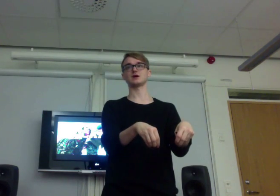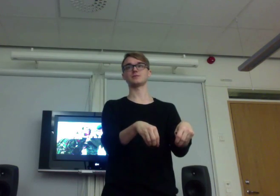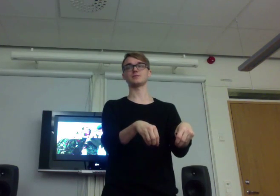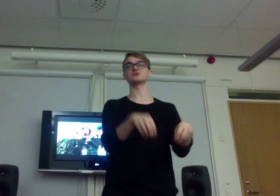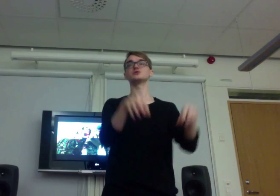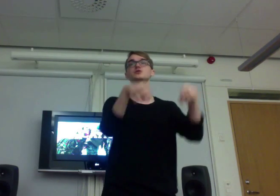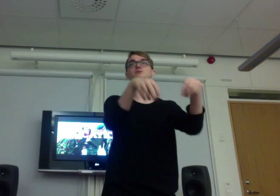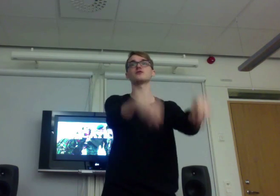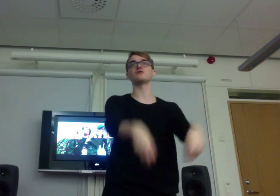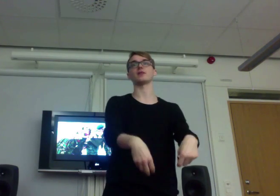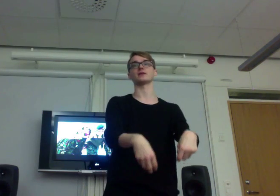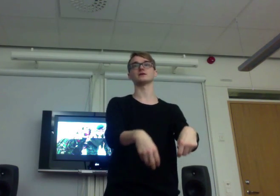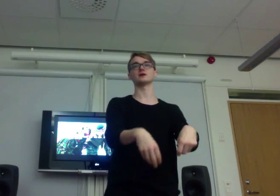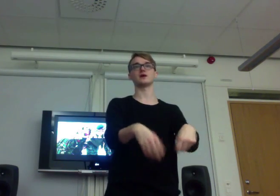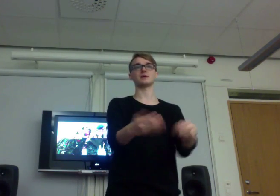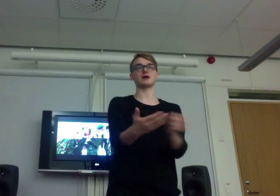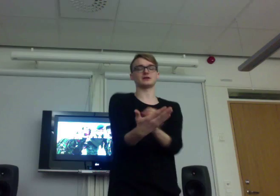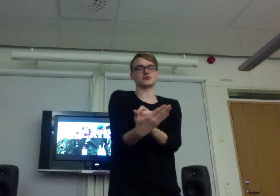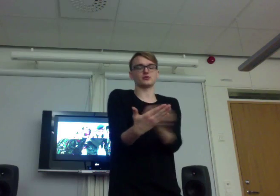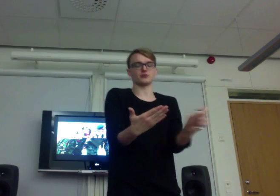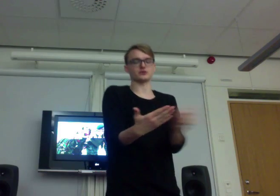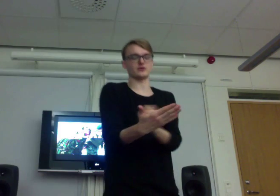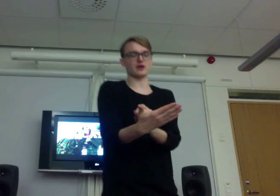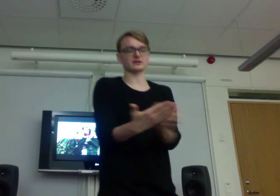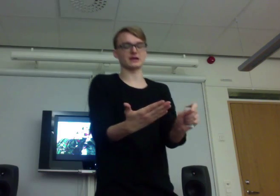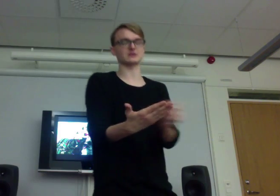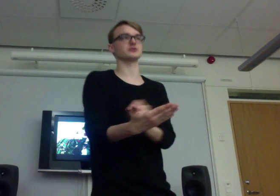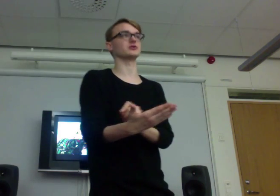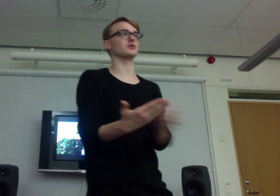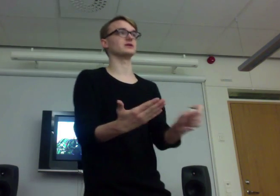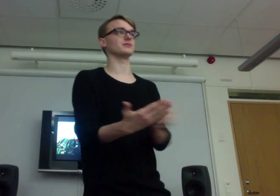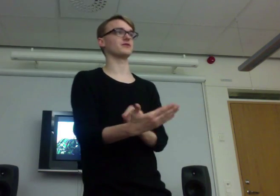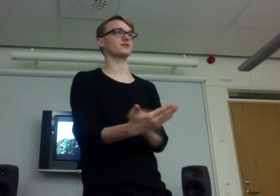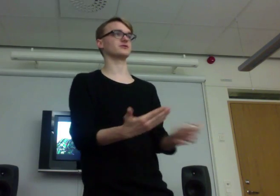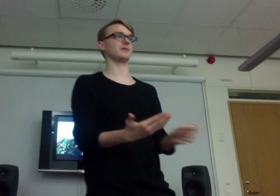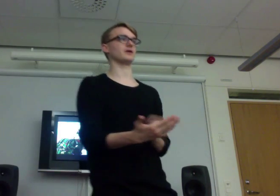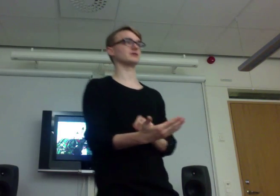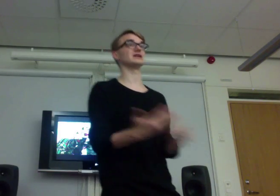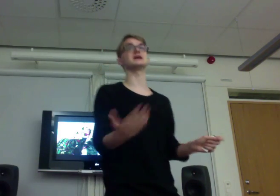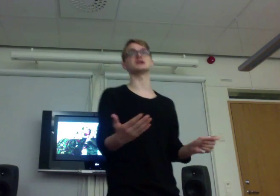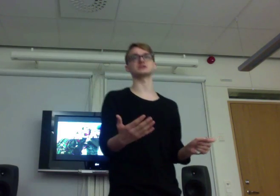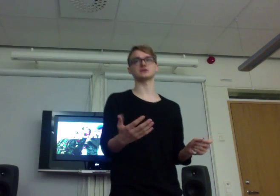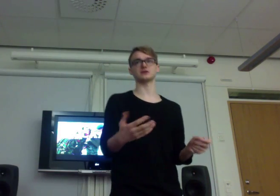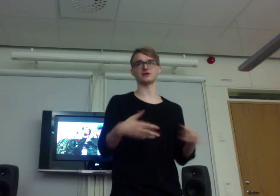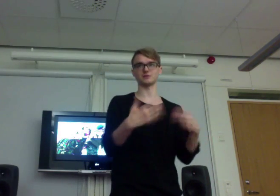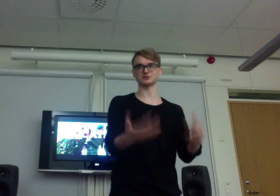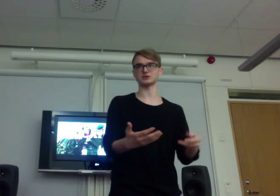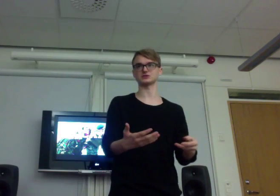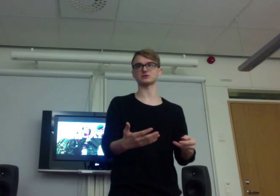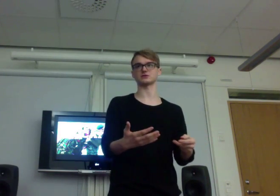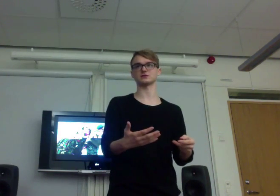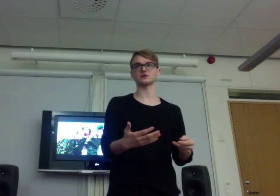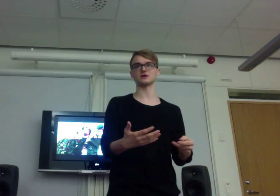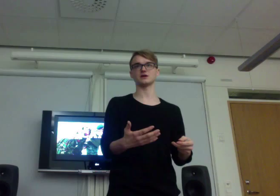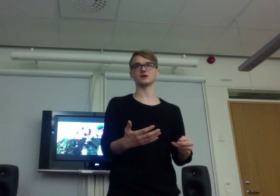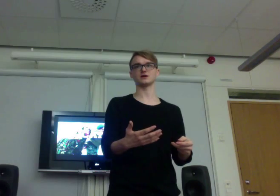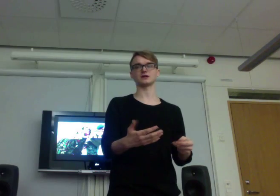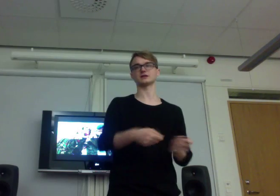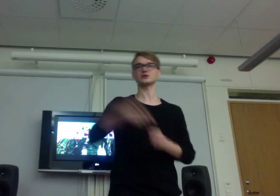But we do it more fun. Maybe I need to write a letter To the Queen in perfect grammar. In English, If I'm a Swedish student. Like to